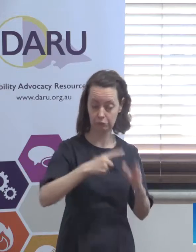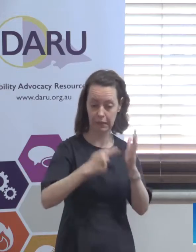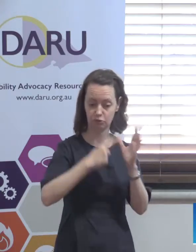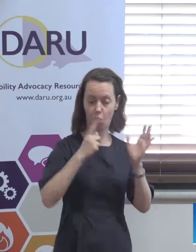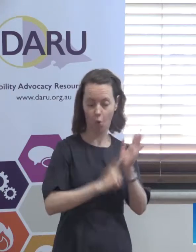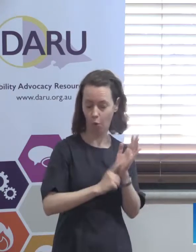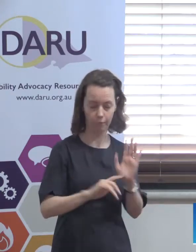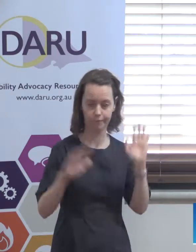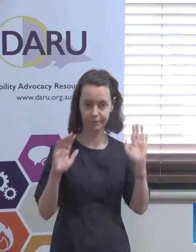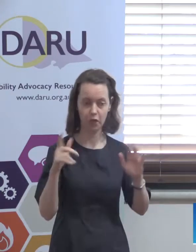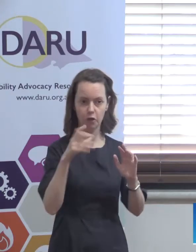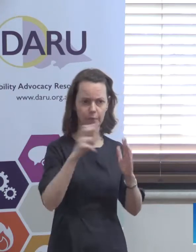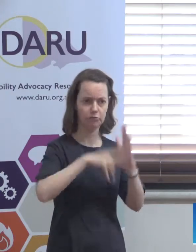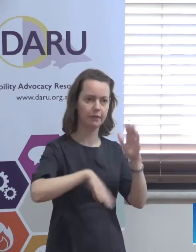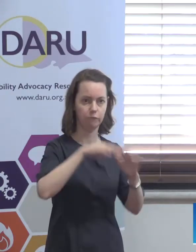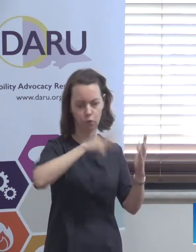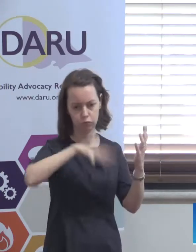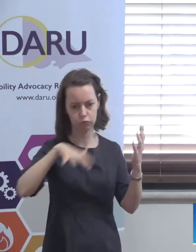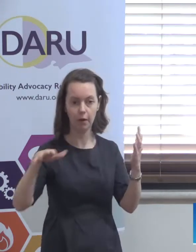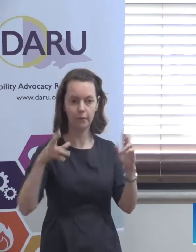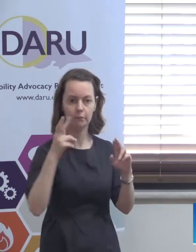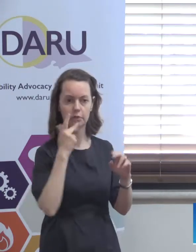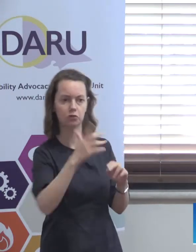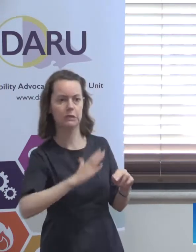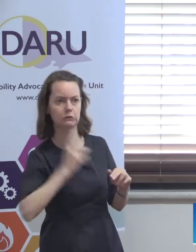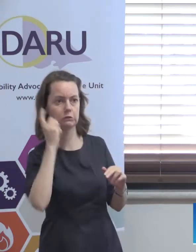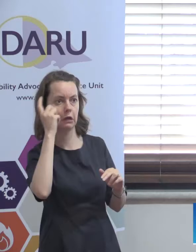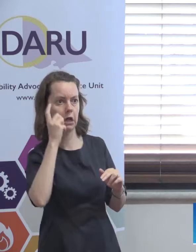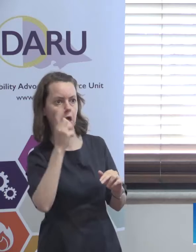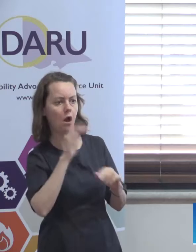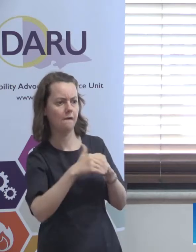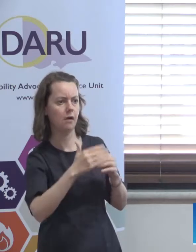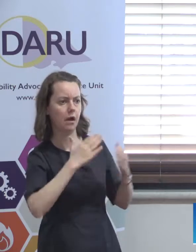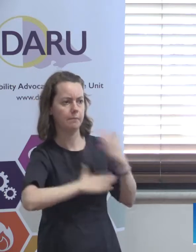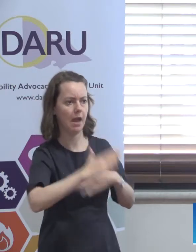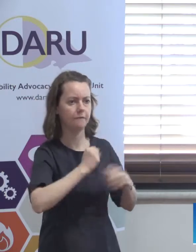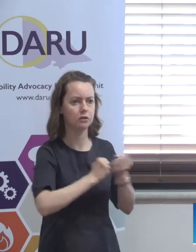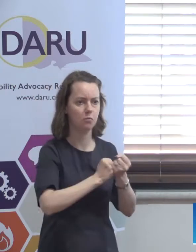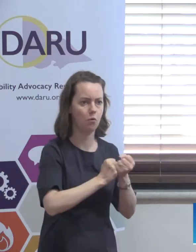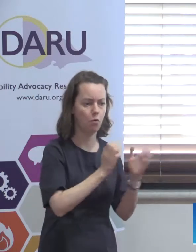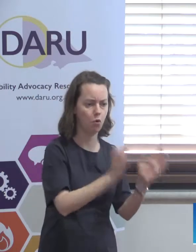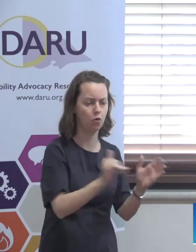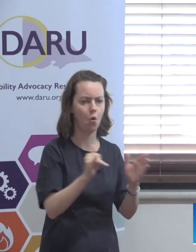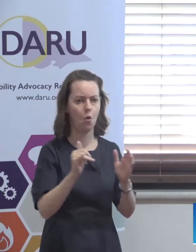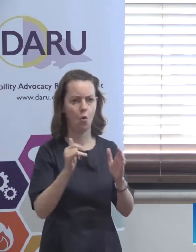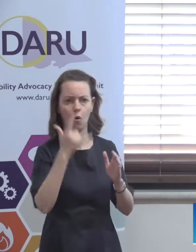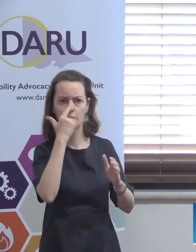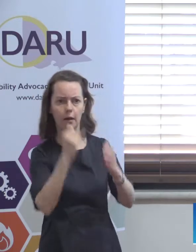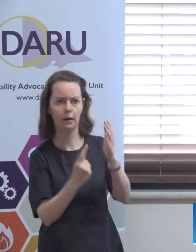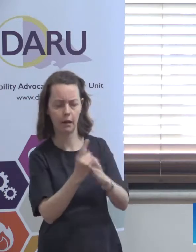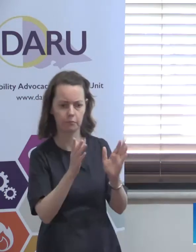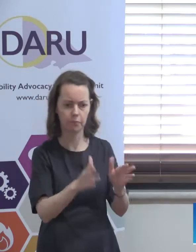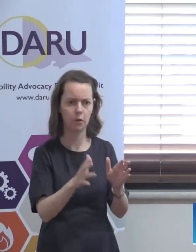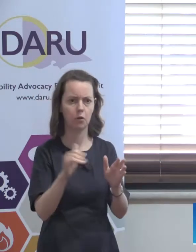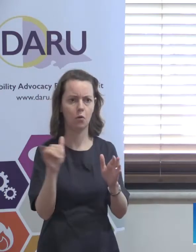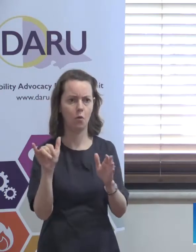read all of them but if you're particularly interested in the complaints or in the behaviour support or the critical incidents, you know, what is the reportable incidents one,